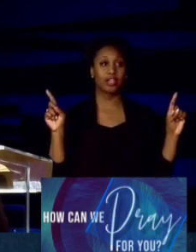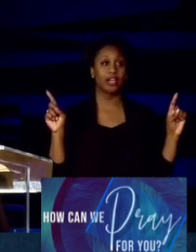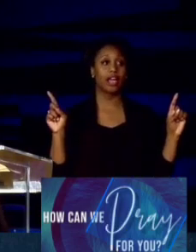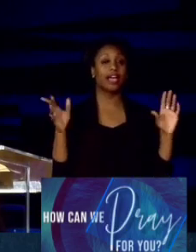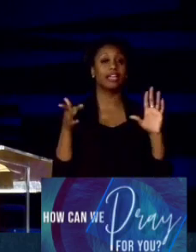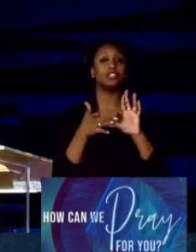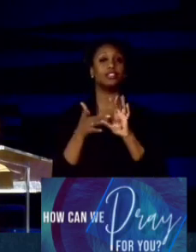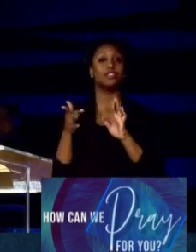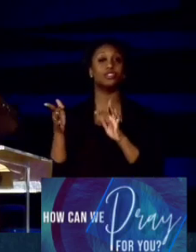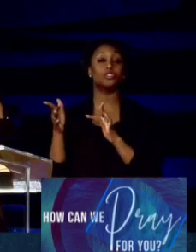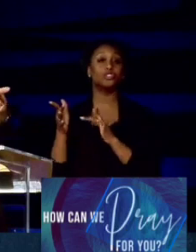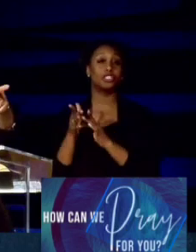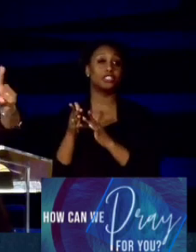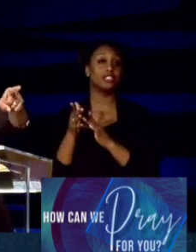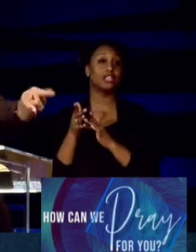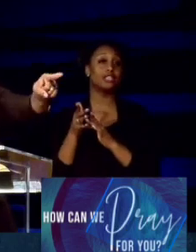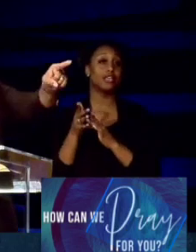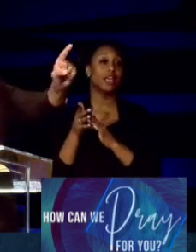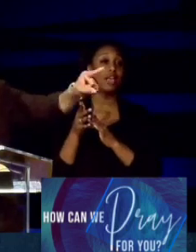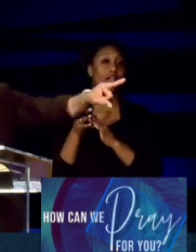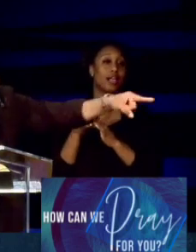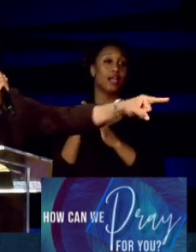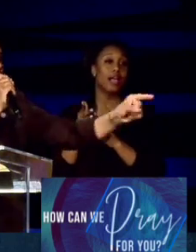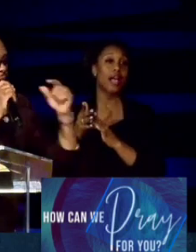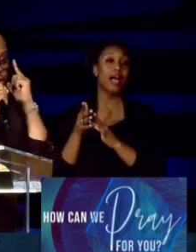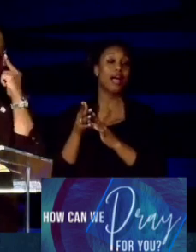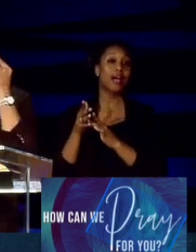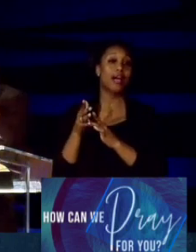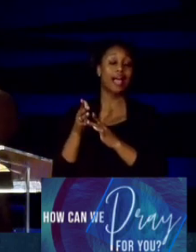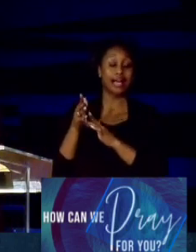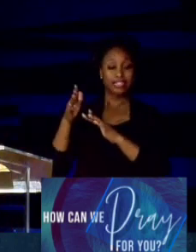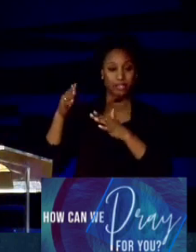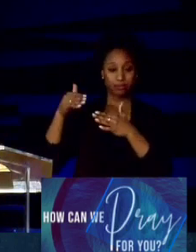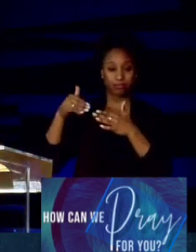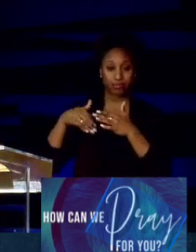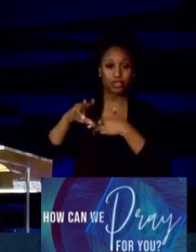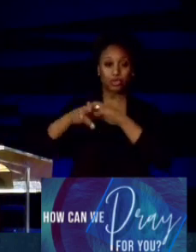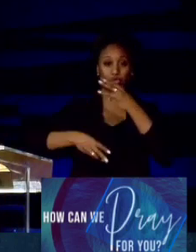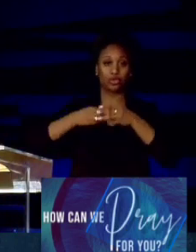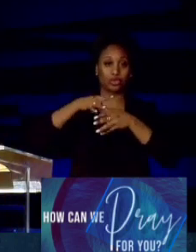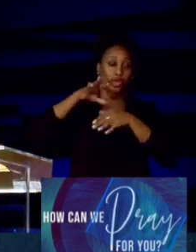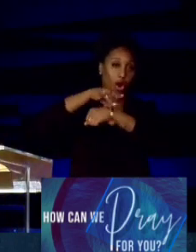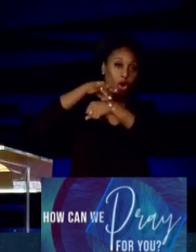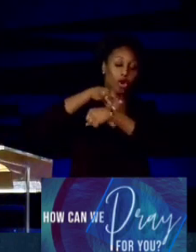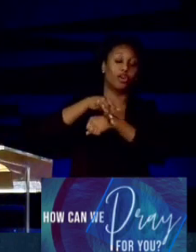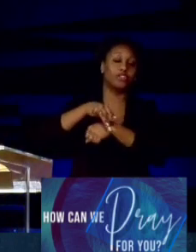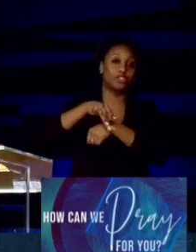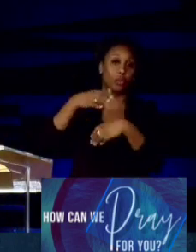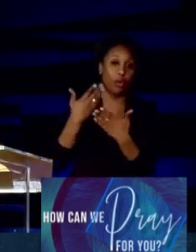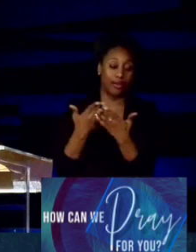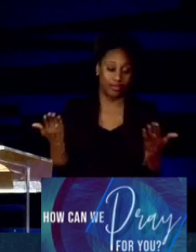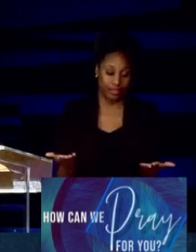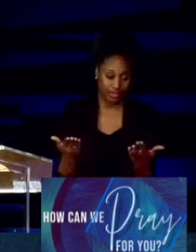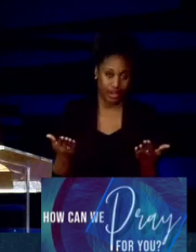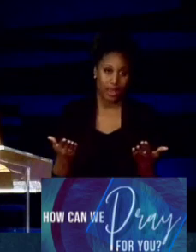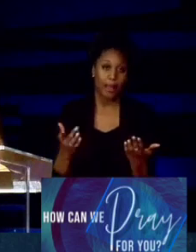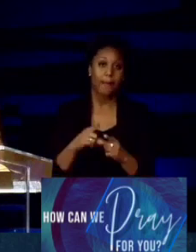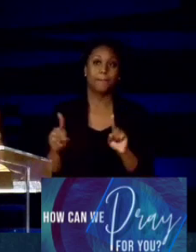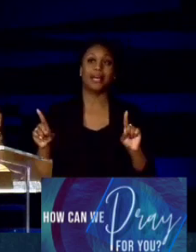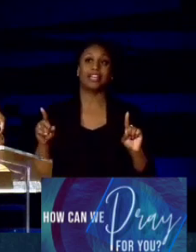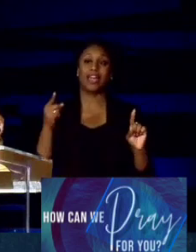Jesus who had to walk the earth to get where he wanted to go. Now you got a Jesus who is